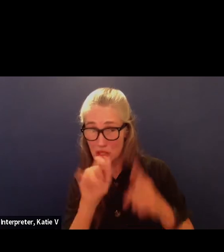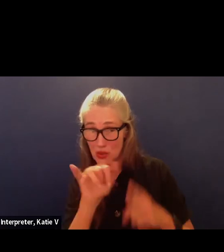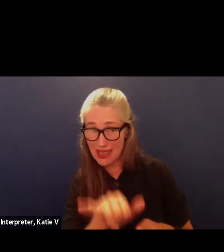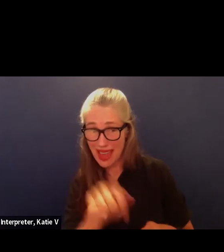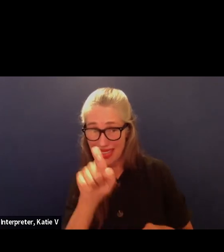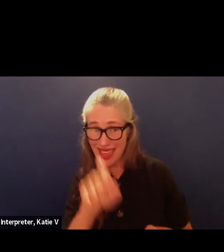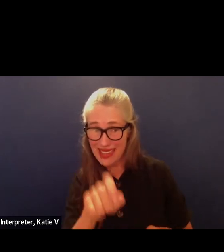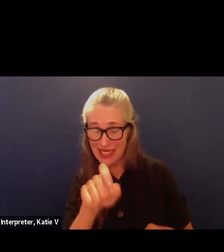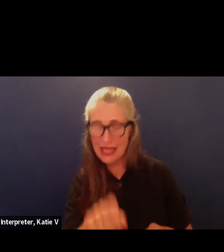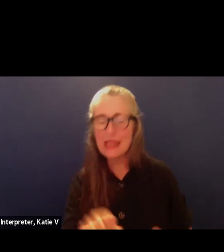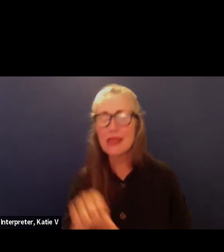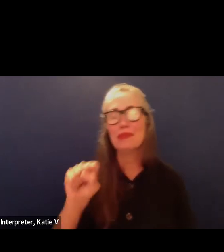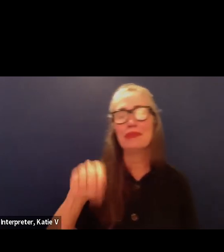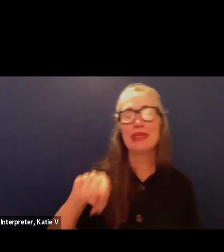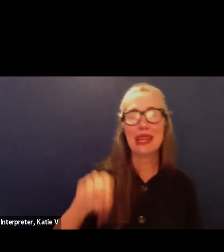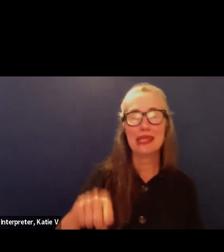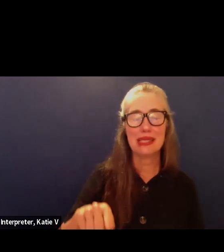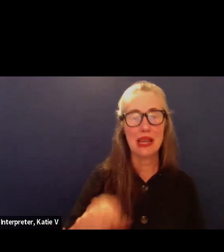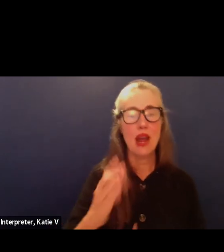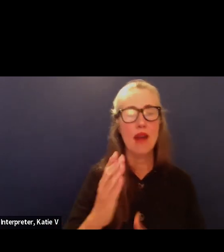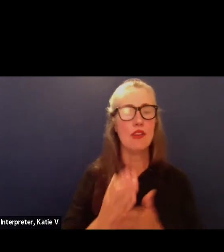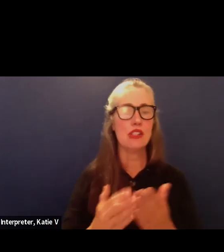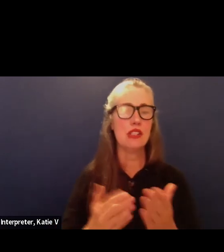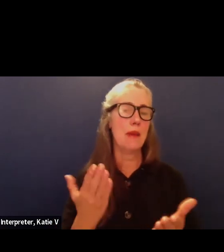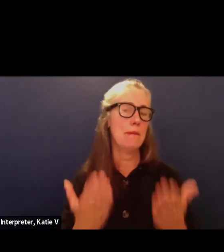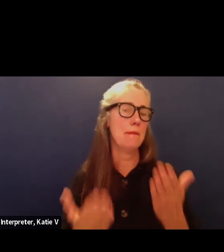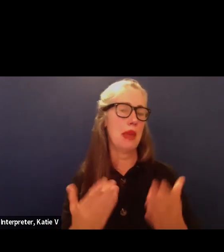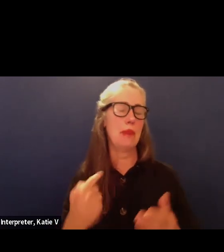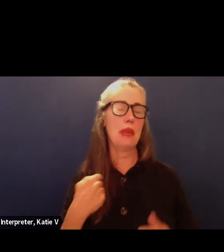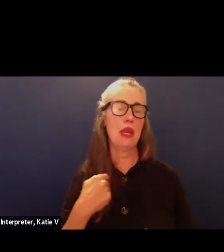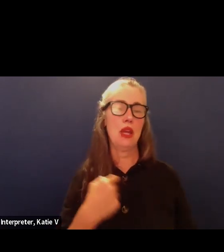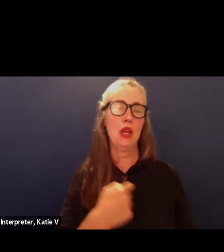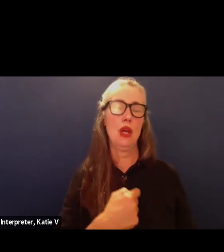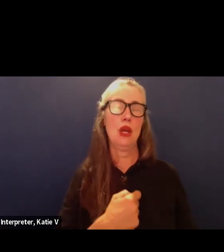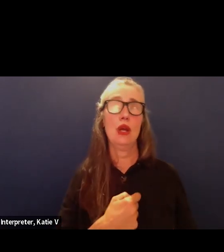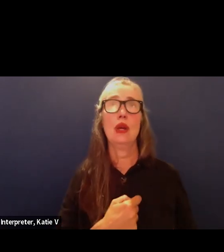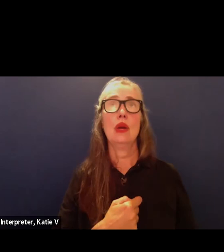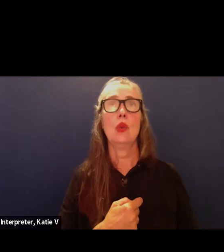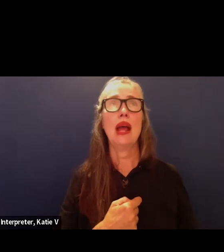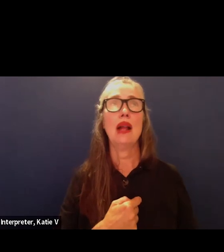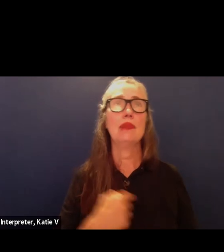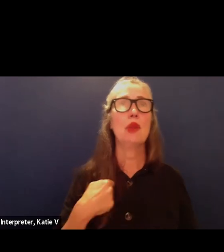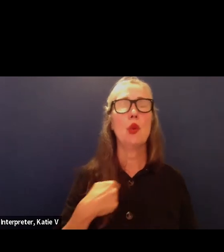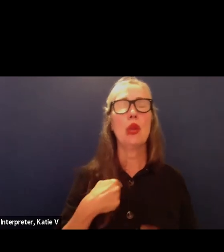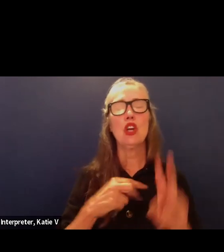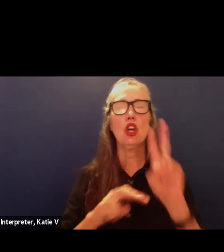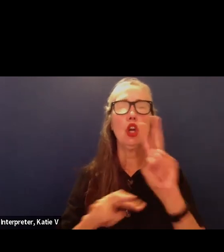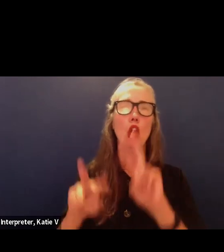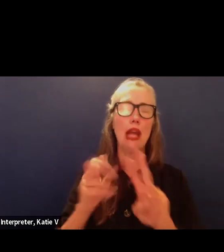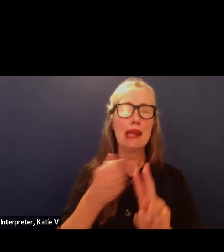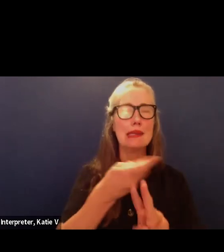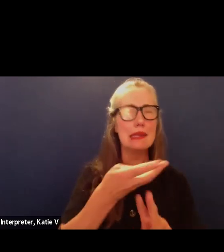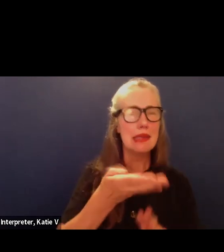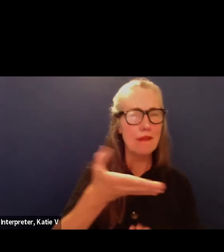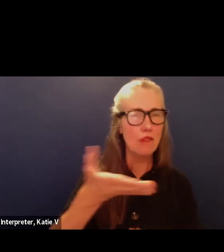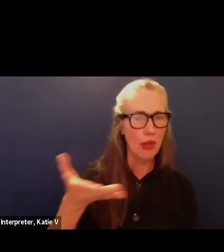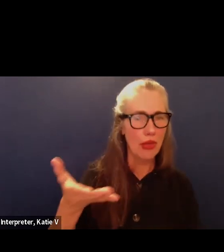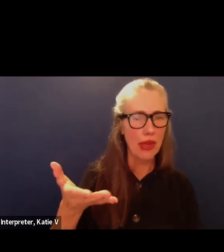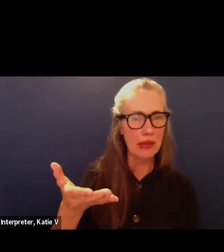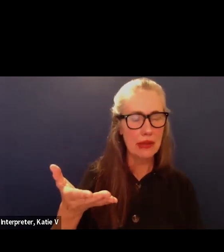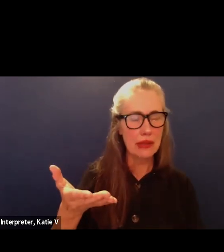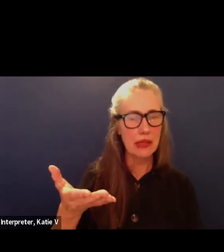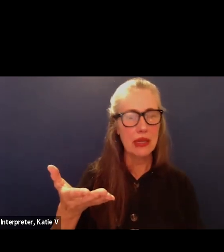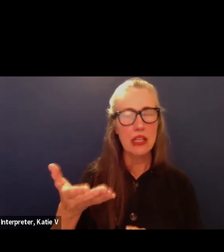Yes. For some of those, it's likely that we would be looking at – well, there's a variety of things we could be looking at in order to get those